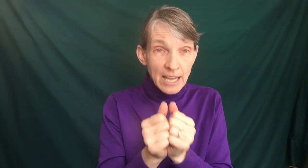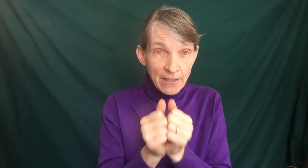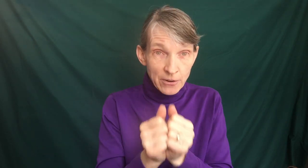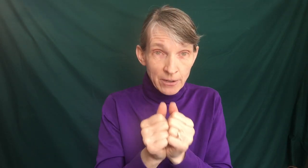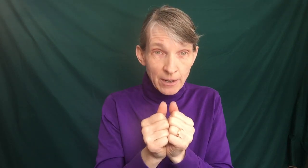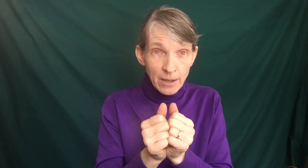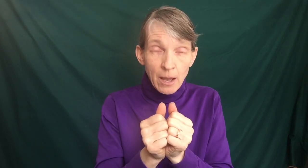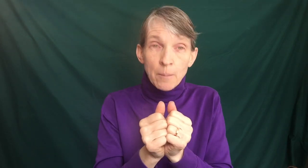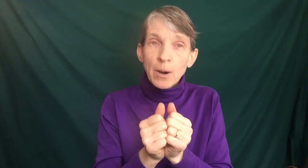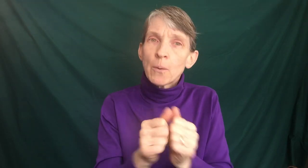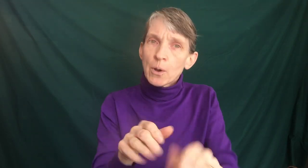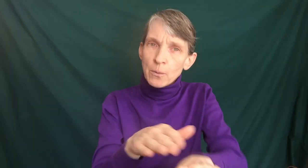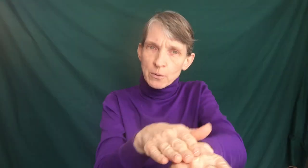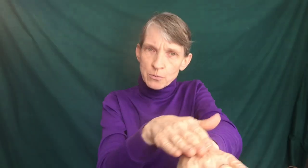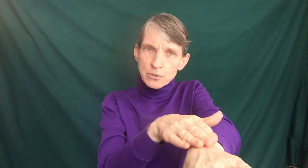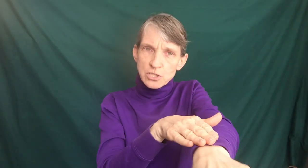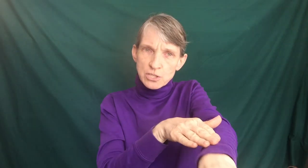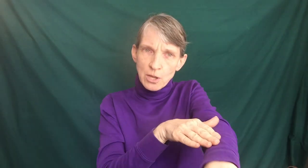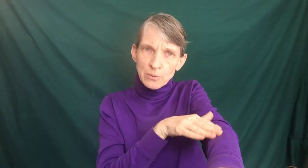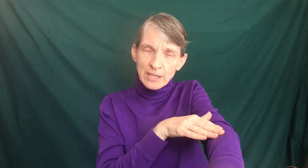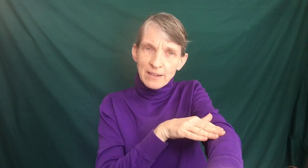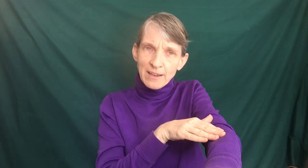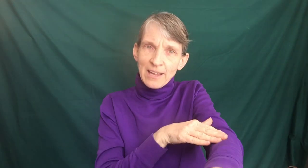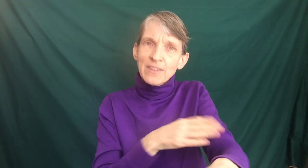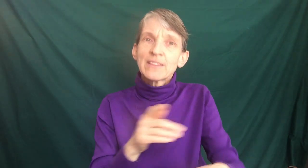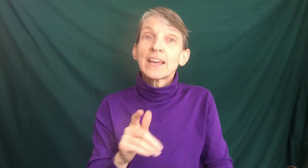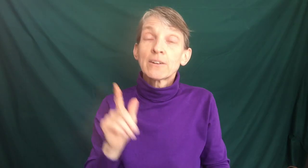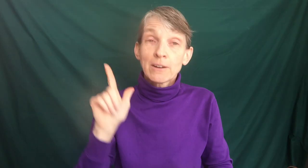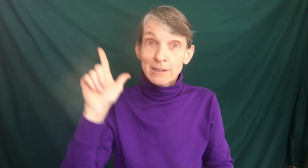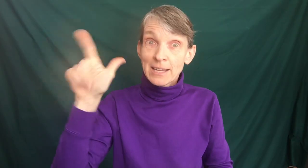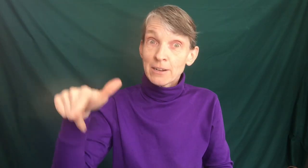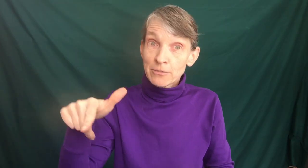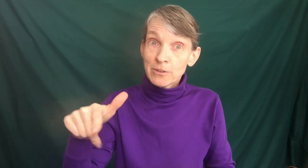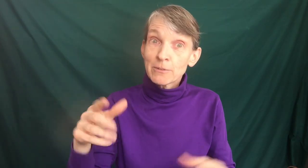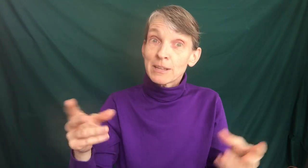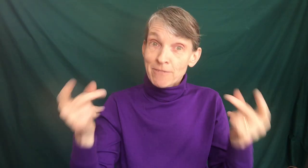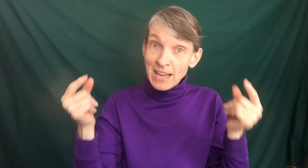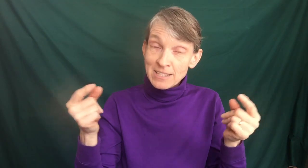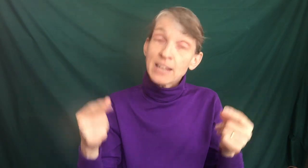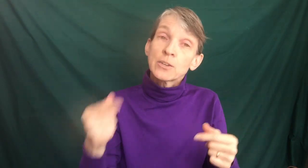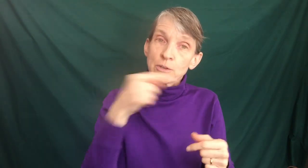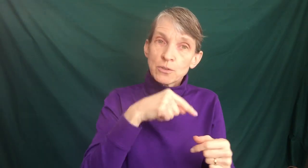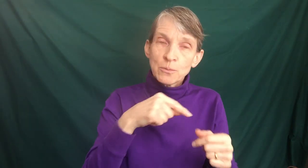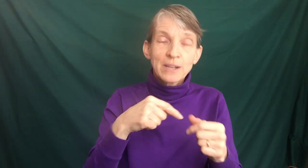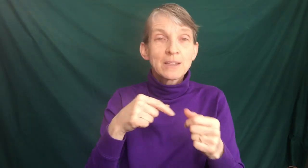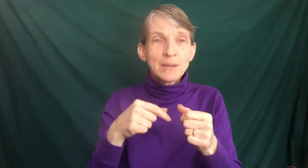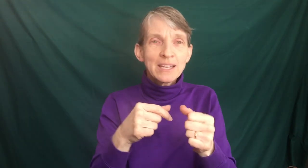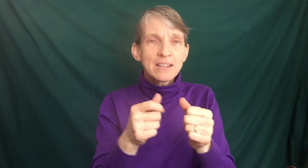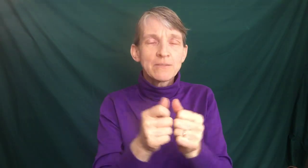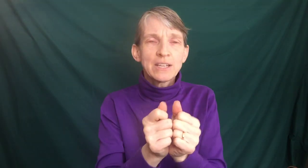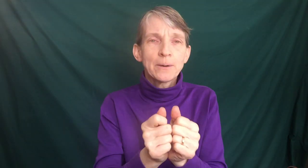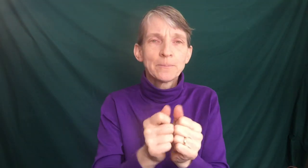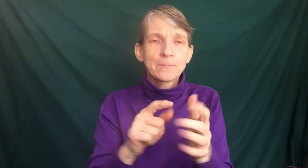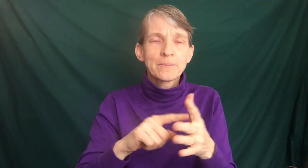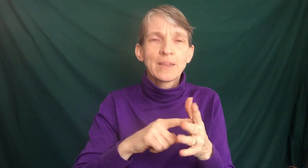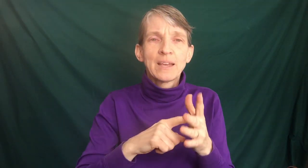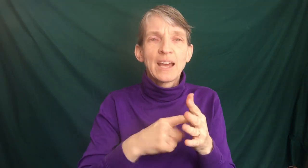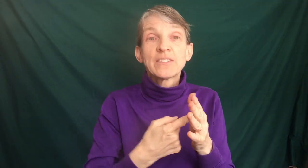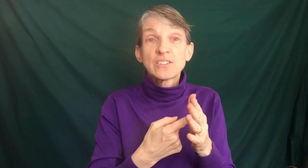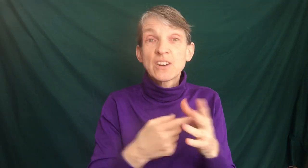together, but we'll go through it slowly. then later, later, if you're really fast at it, you can do the one at the beginning of the video at the